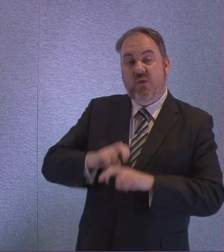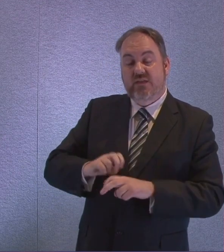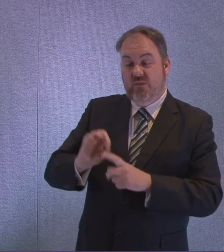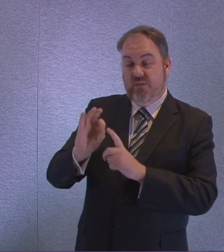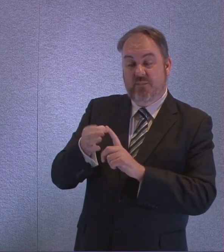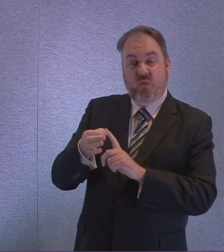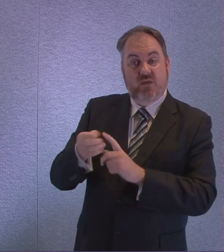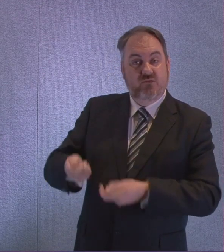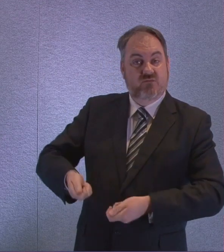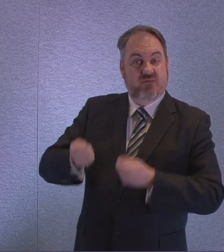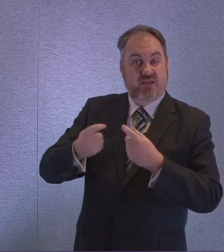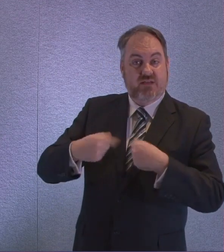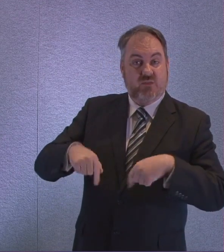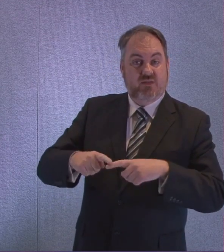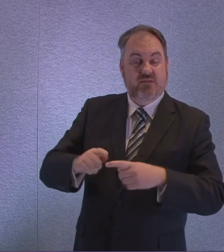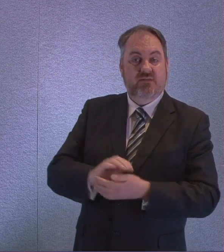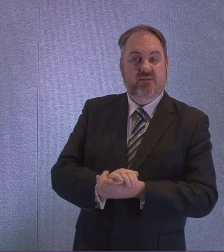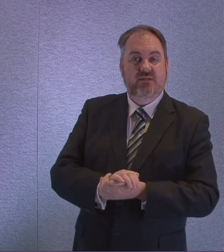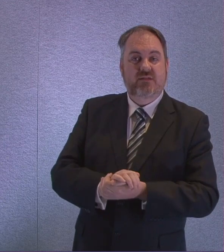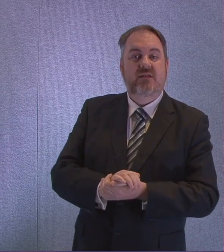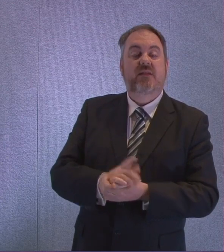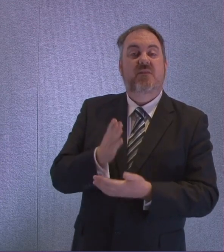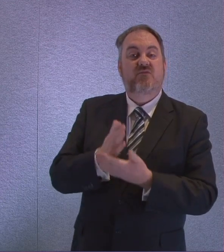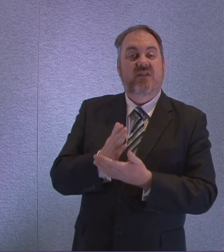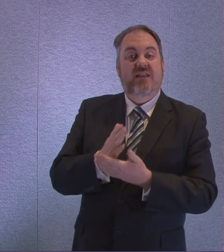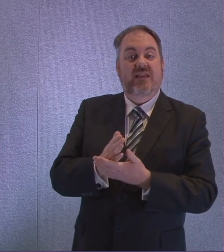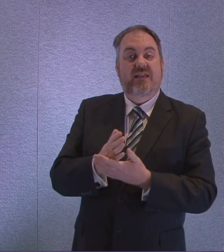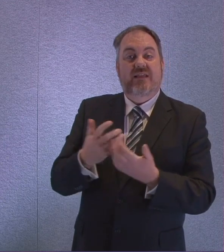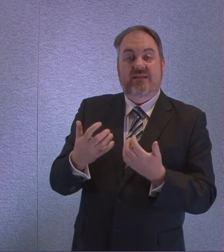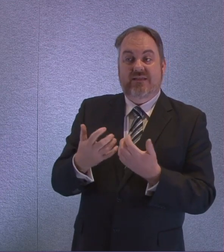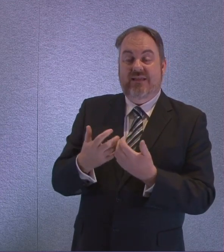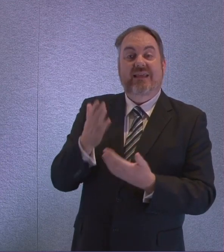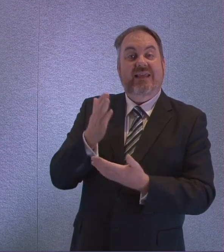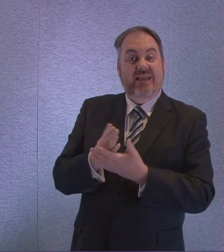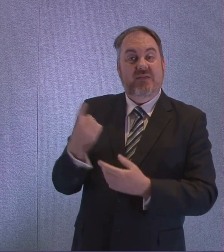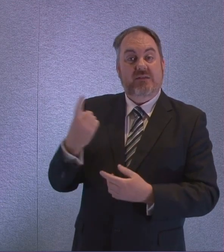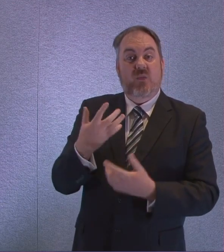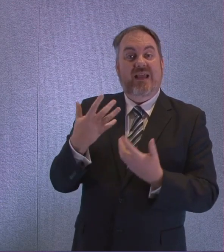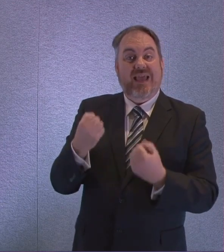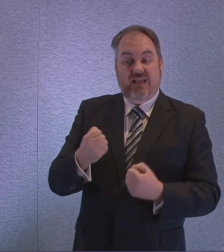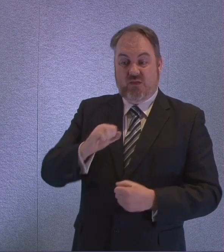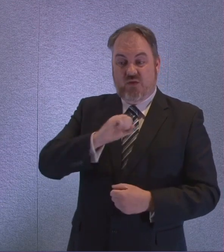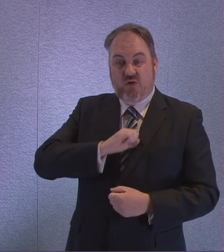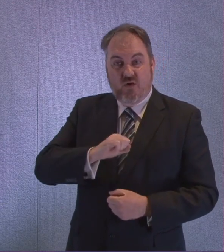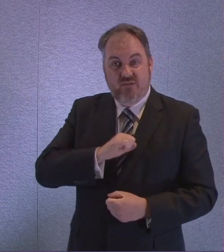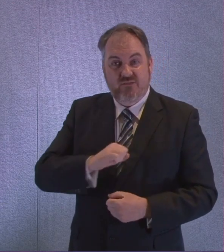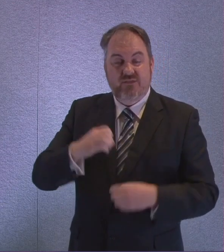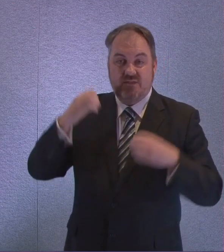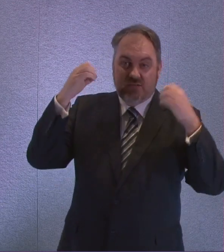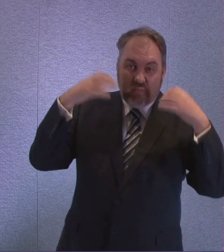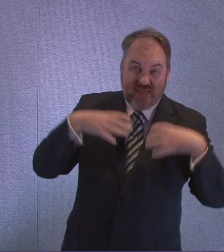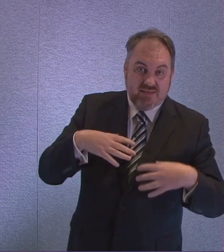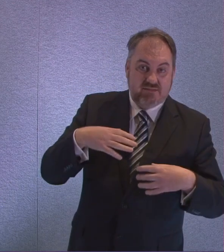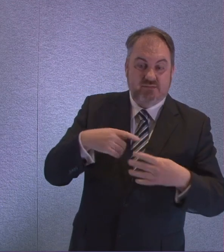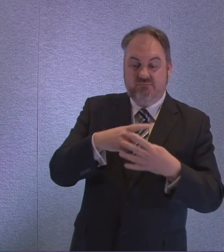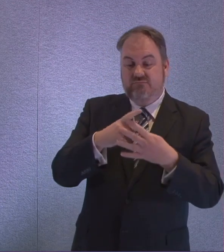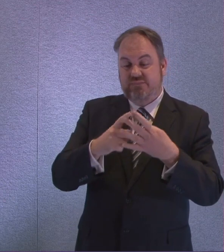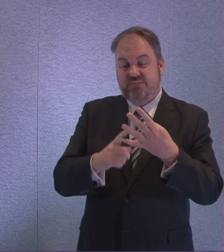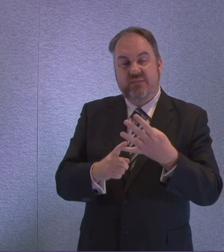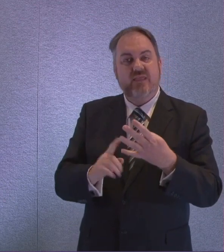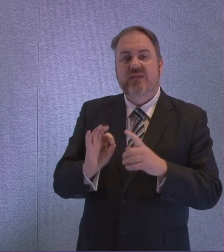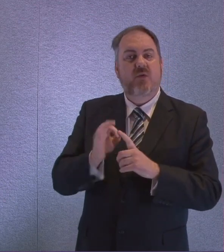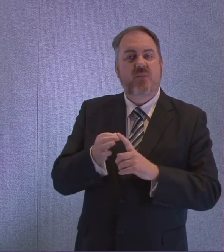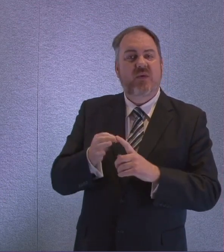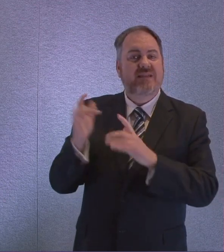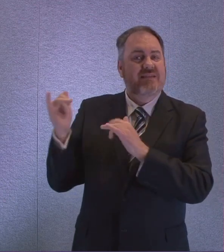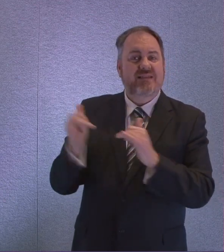there is only an effectiveness in testing somebody when they are symptomatic. There is no point testing somebody before they are